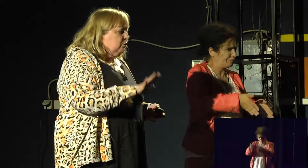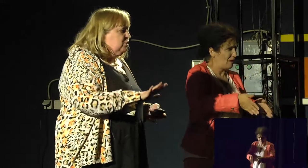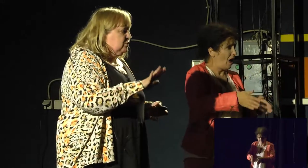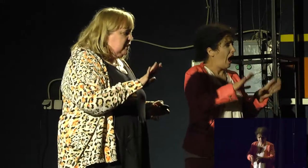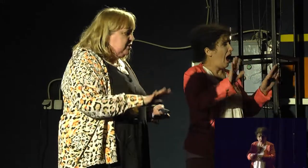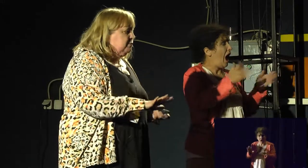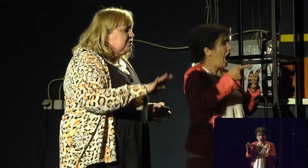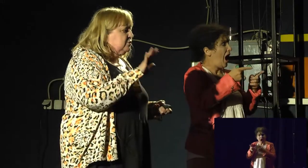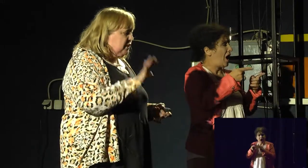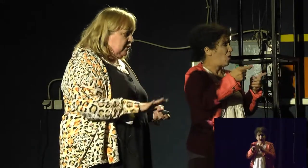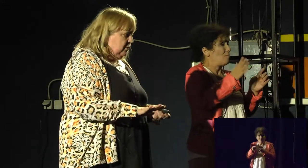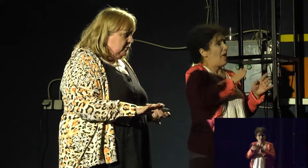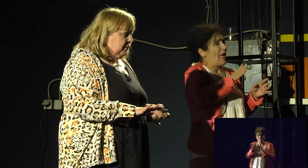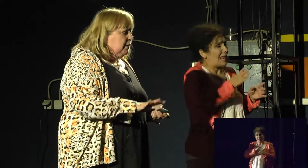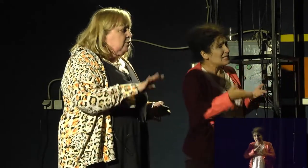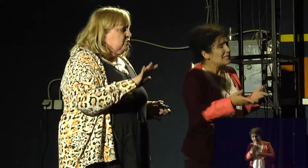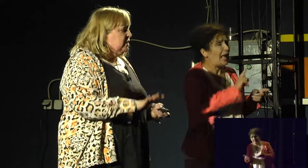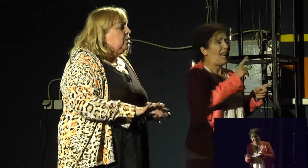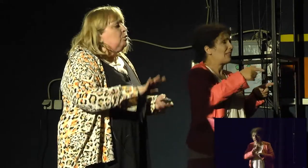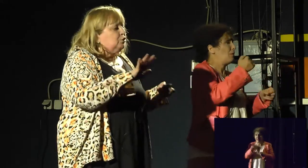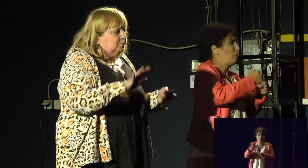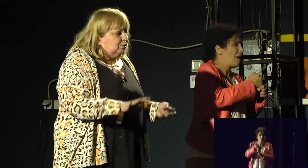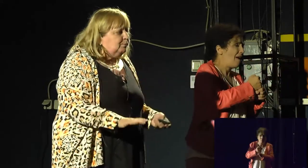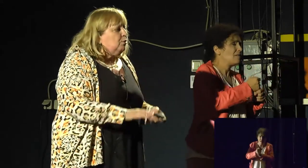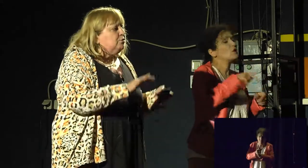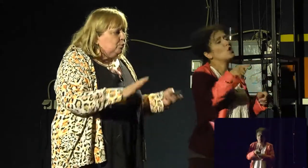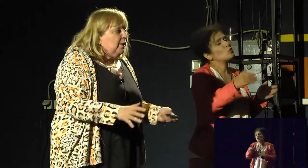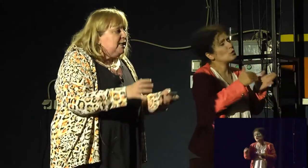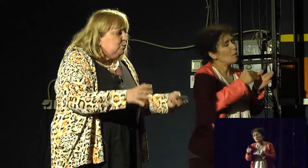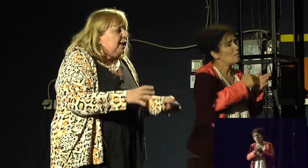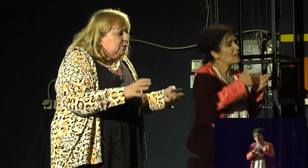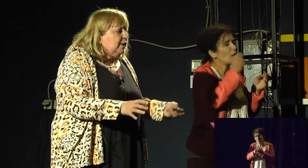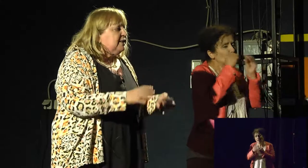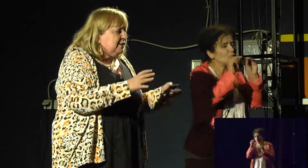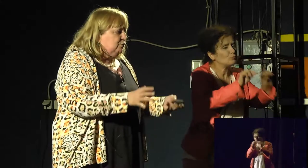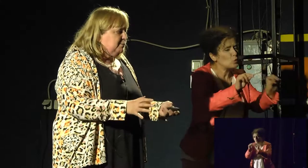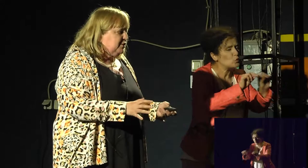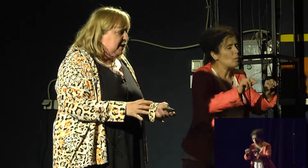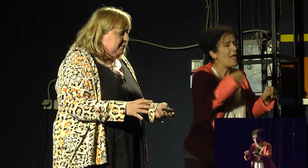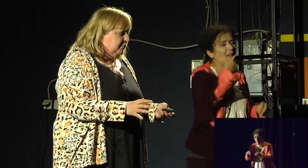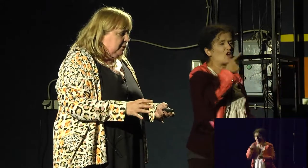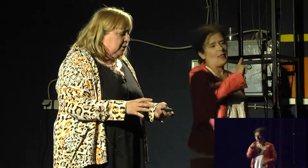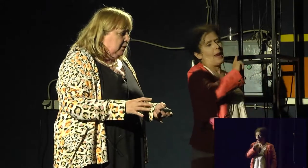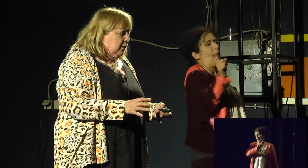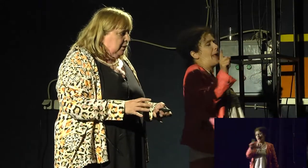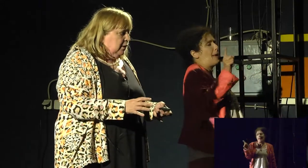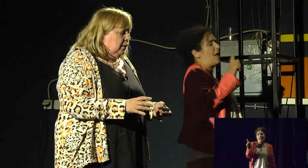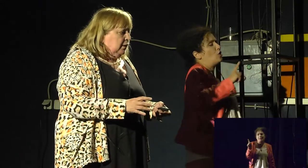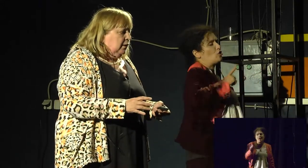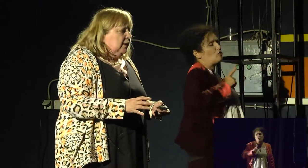and what we should teach them is to say no. To say no or to postpone, to wait, wait, wait, and to abstain.